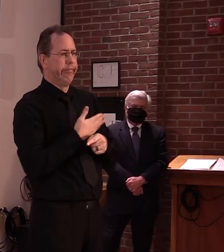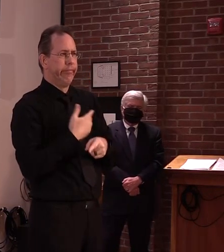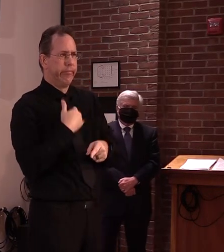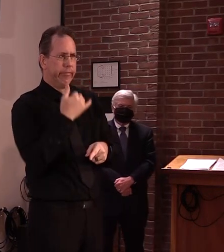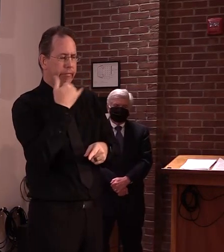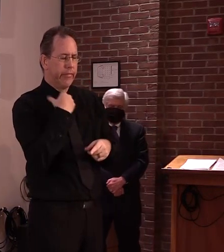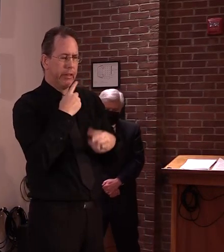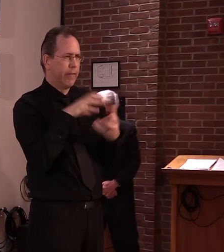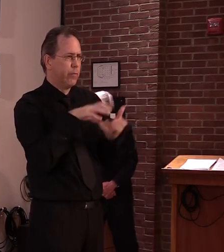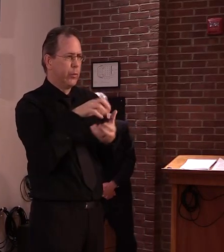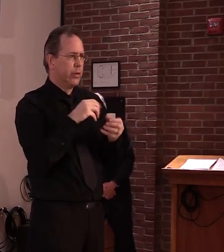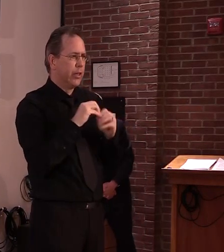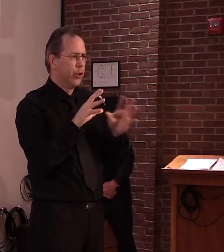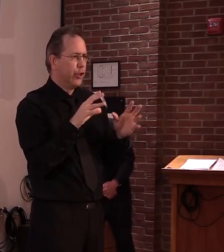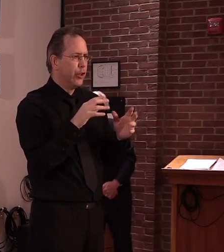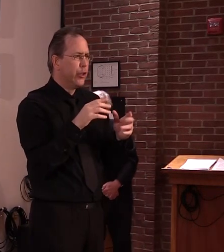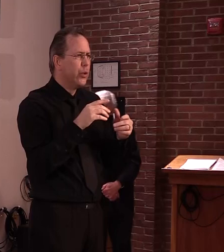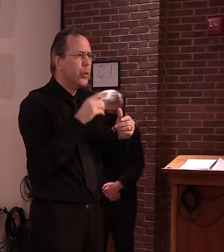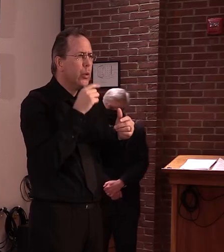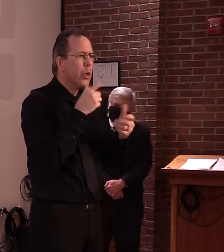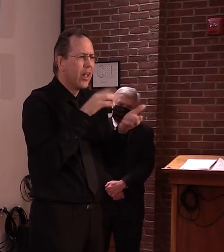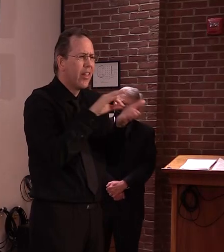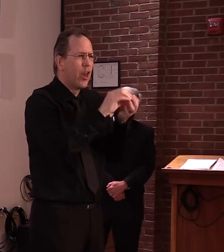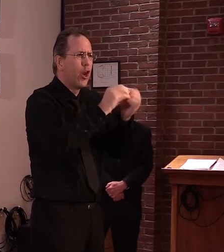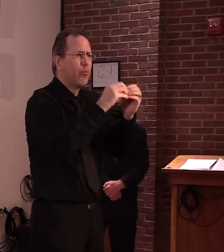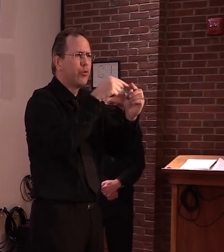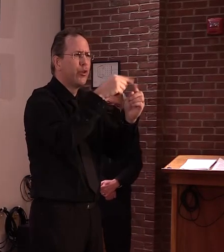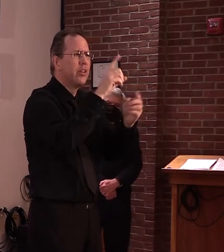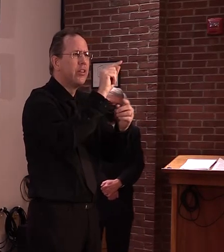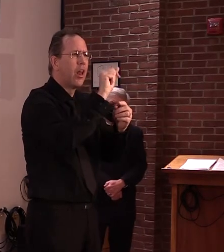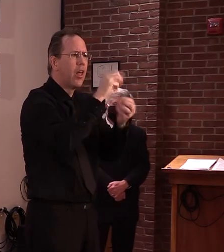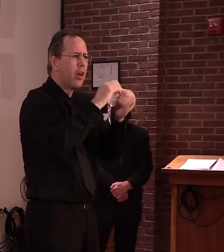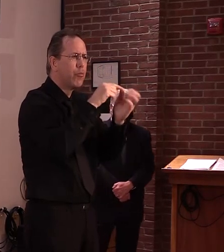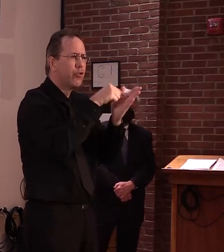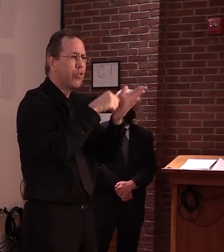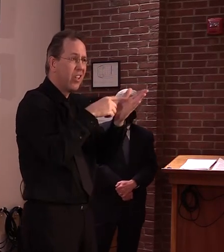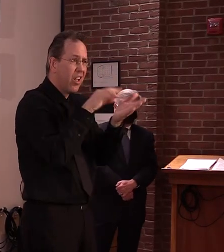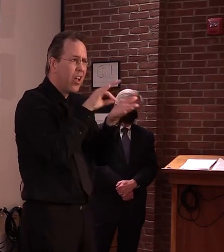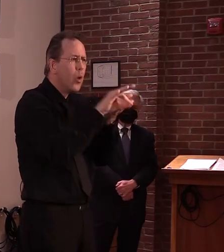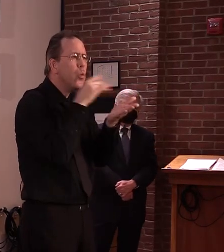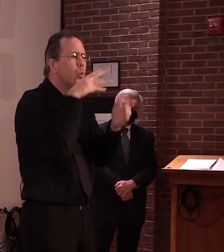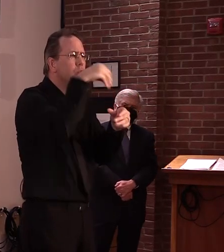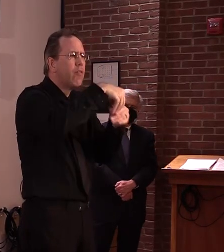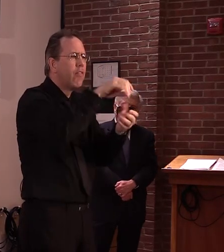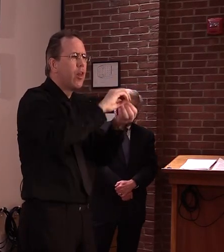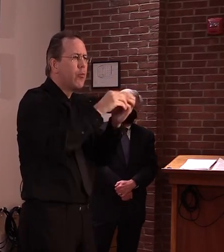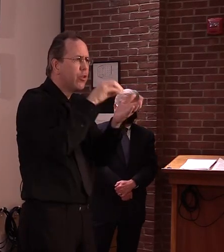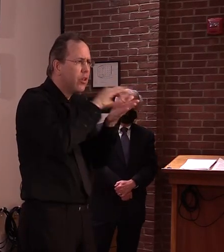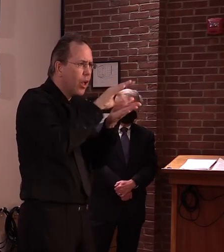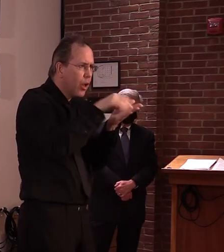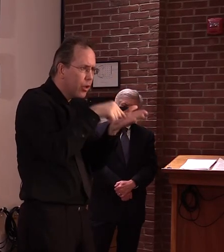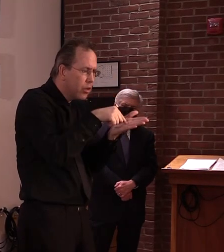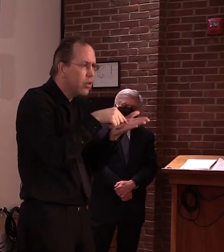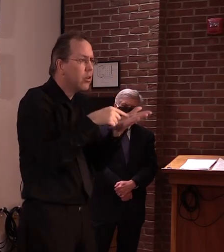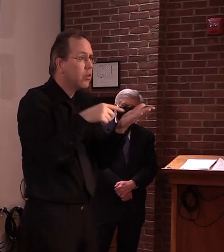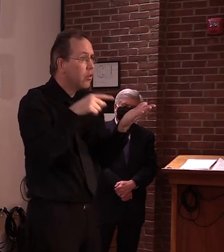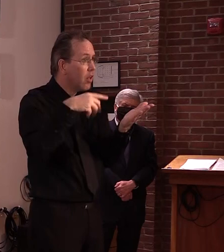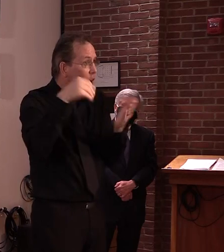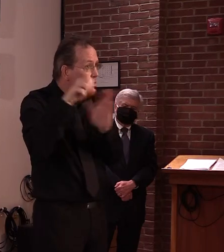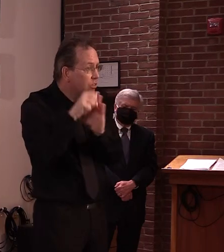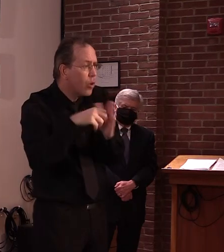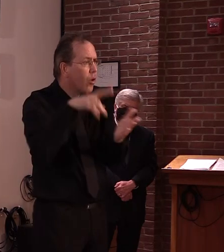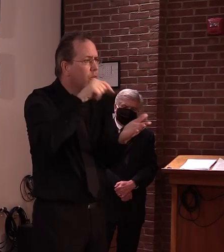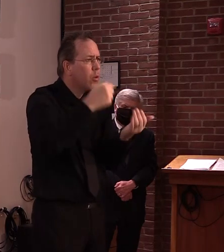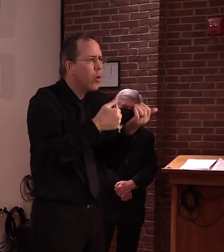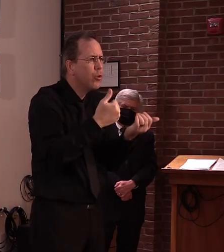We were told Commissioner Levine at one point said the numbers that out-of